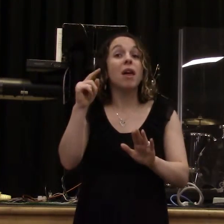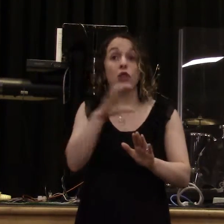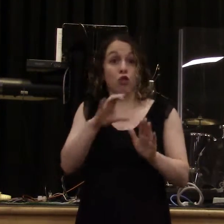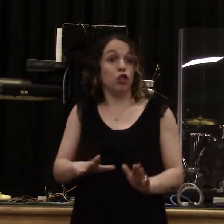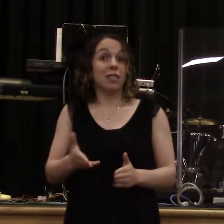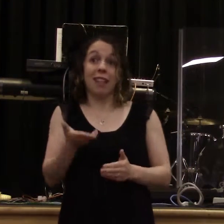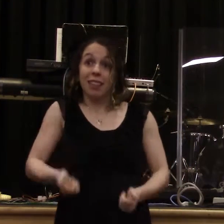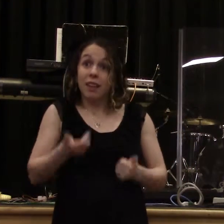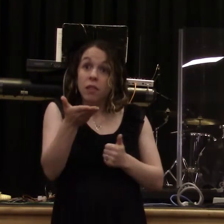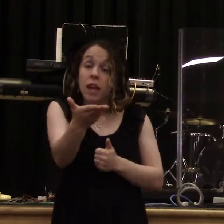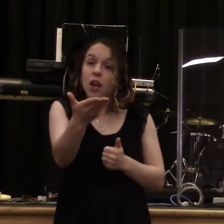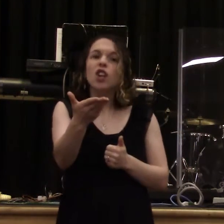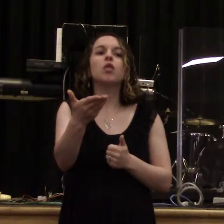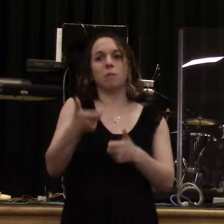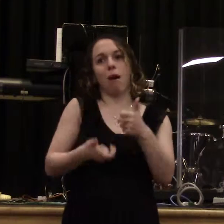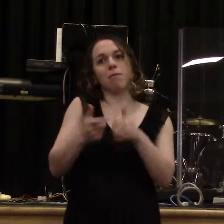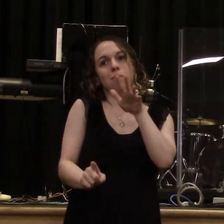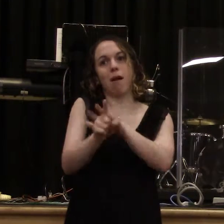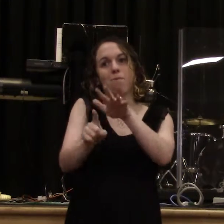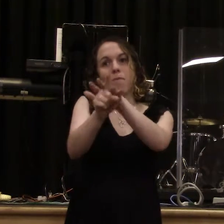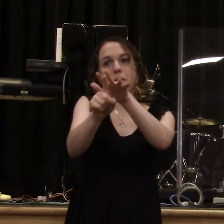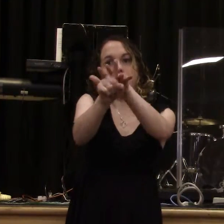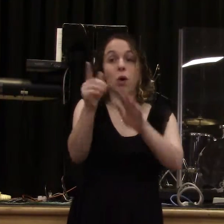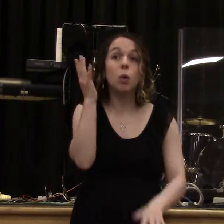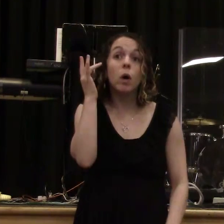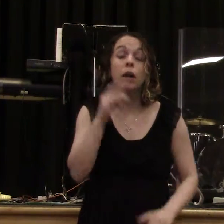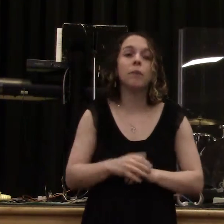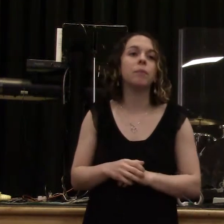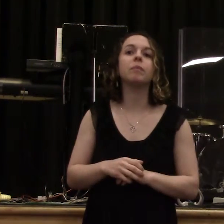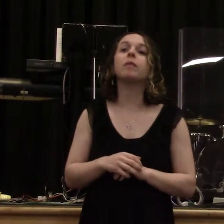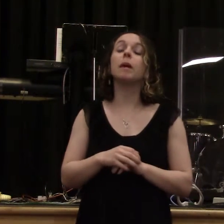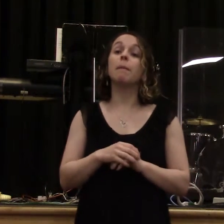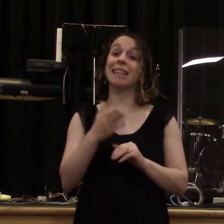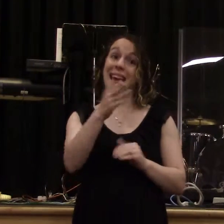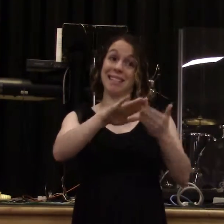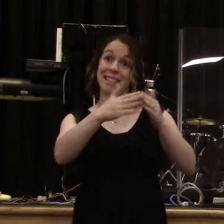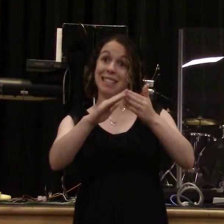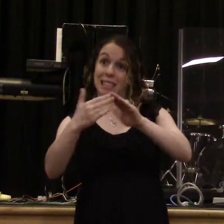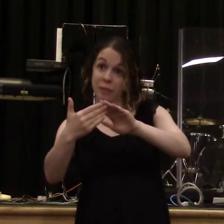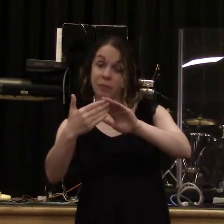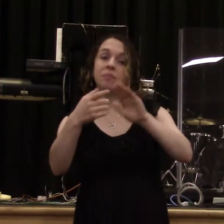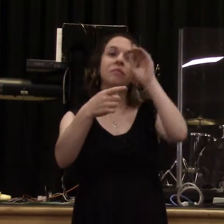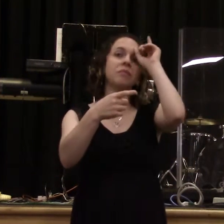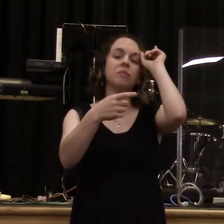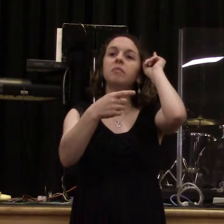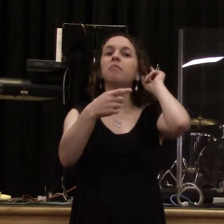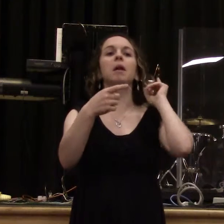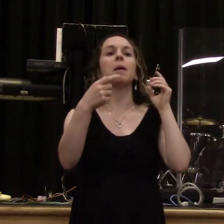Christians couldn't bow down to idols, except for their God. And they couldn't